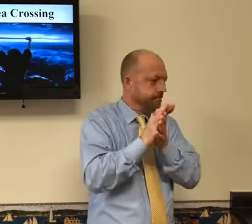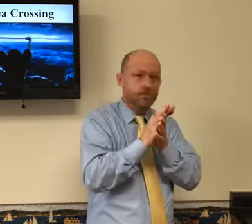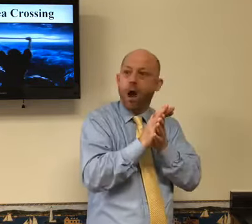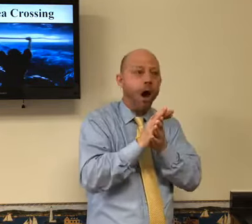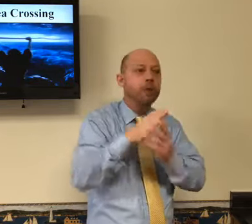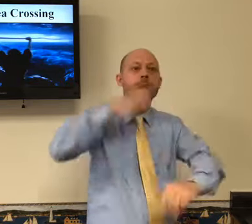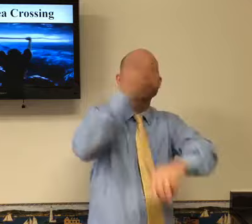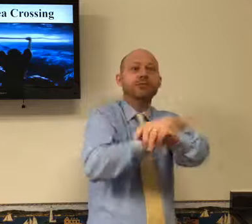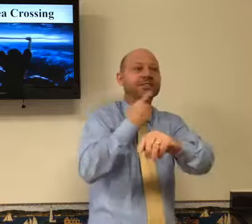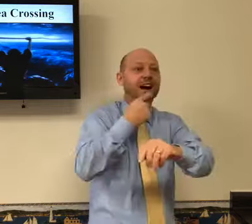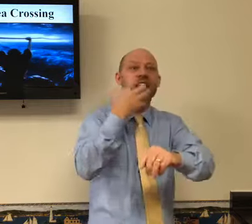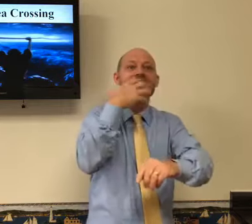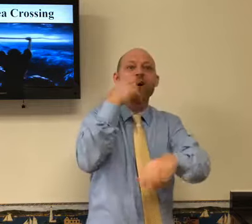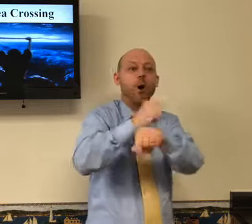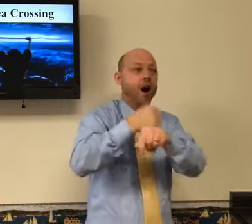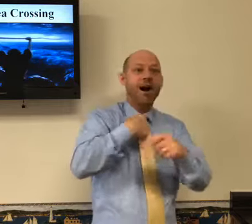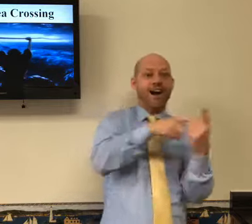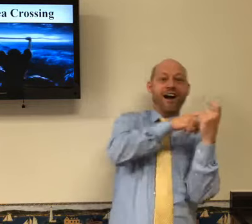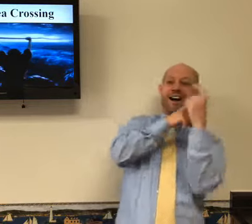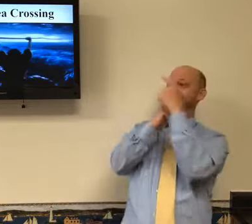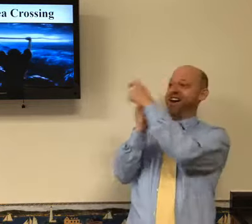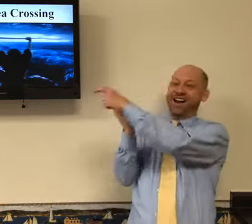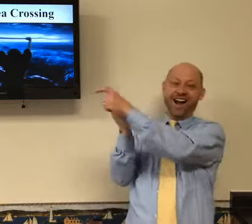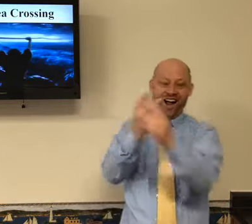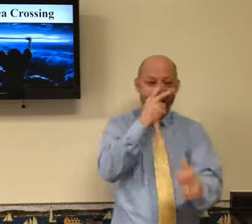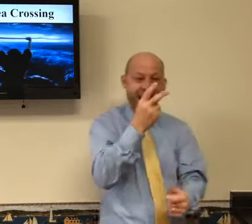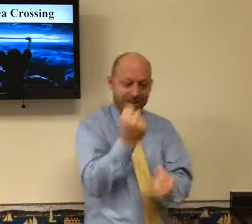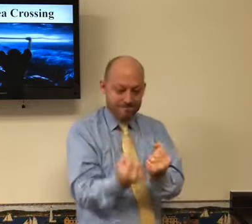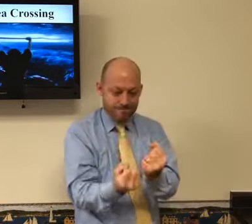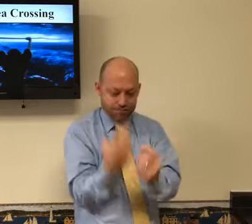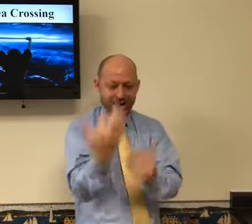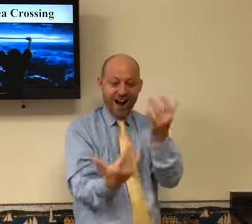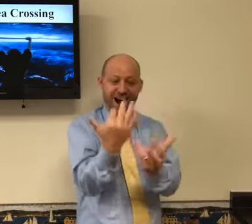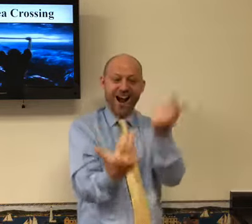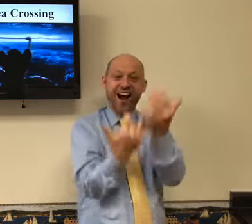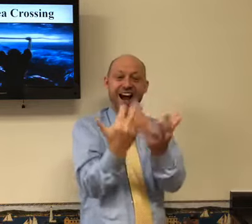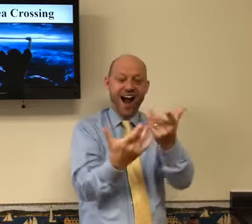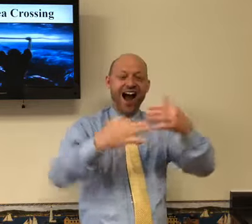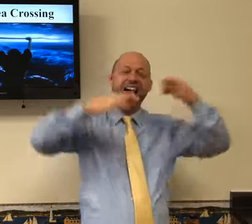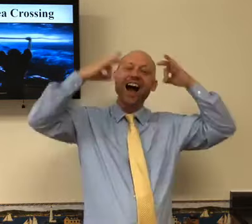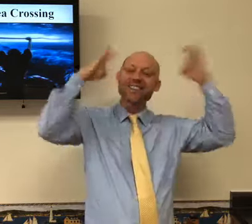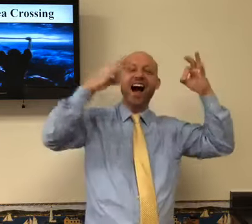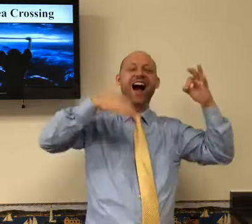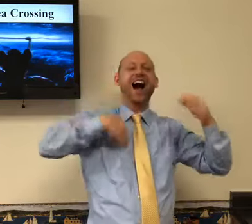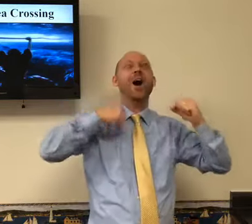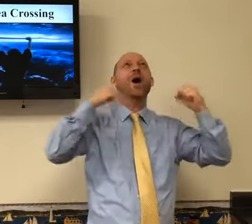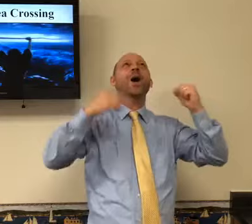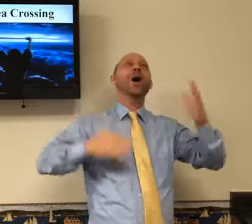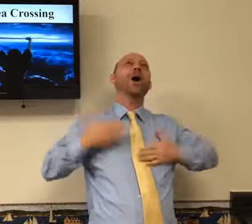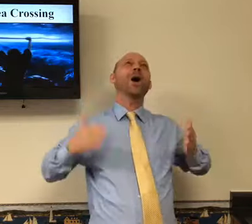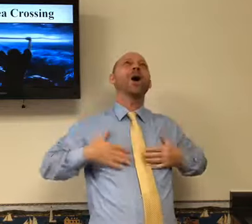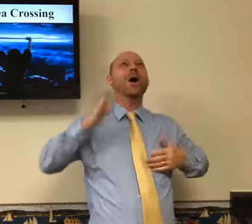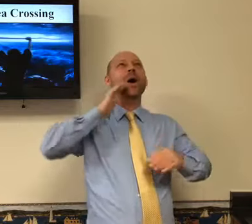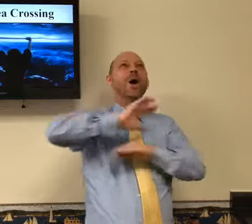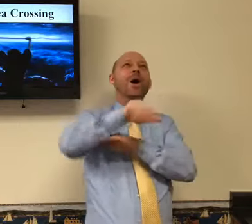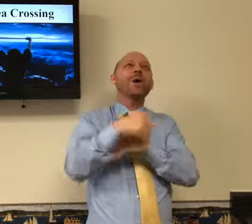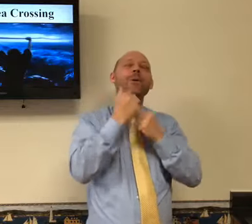in the wires, and my son said, oh, it's working. So we run out to the furnace and the boiler, and it's going, and I'm so